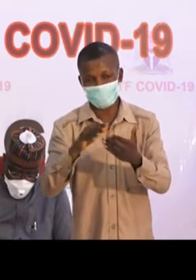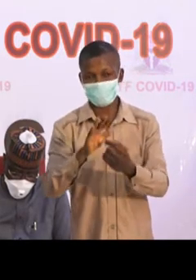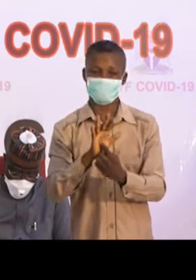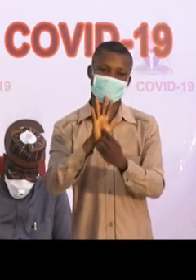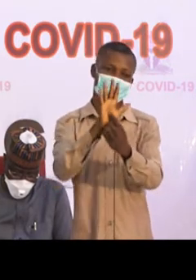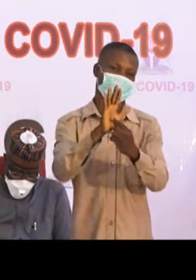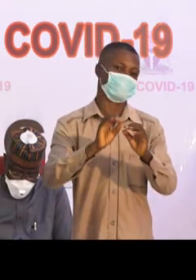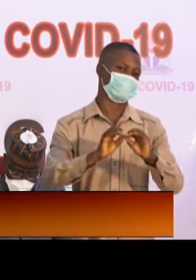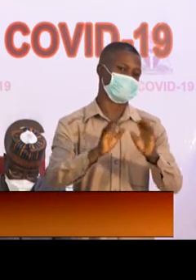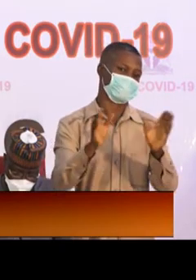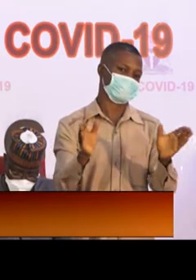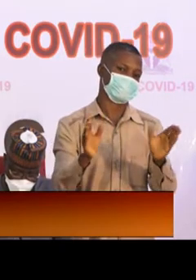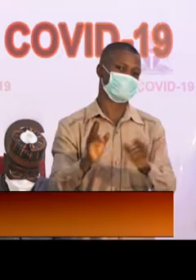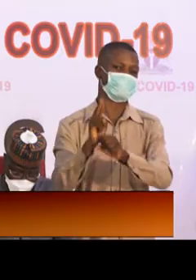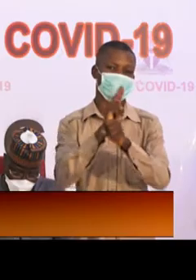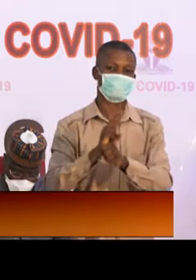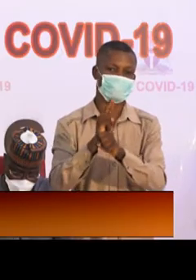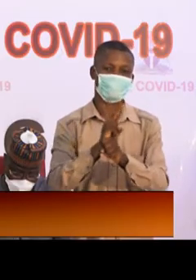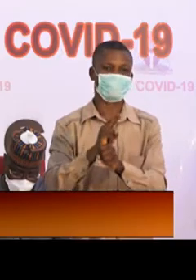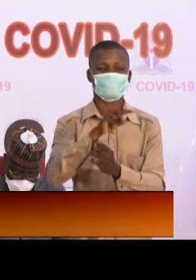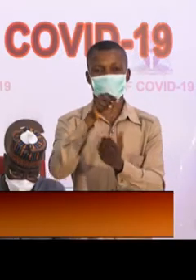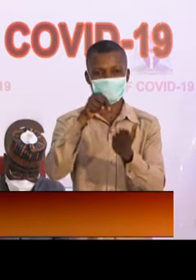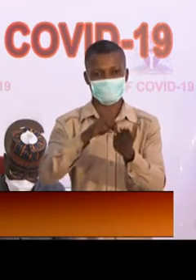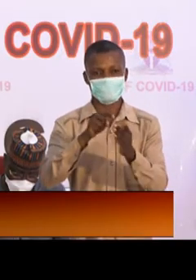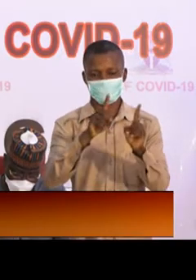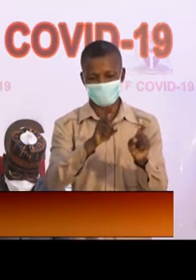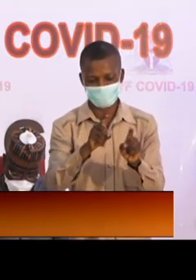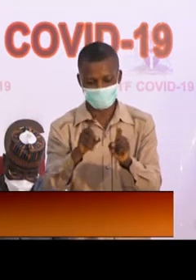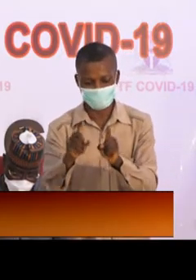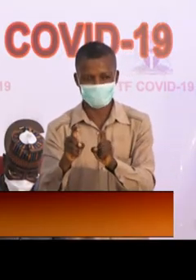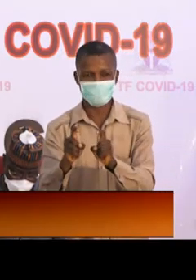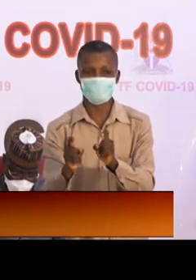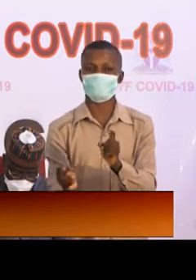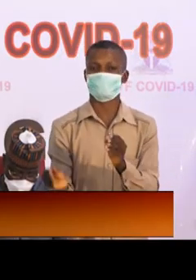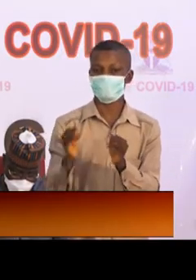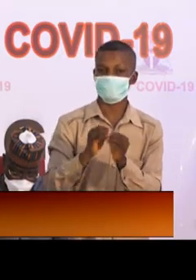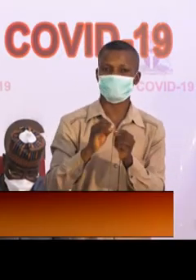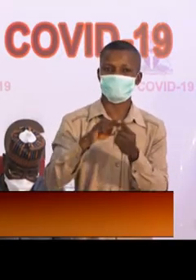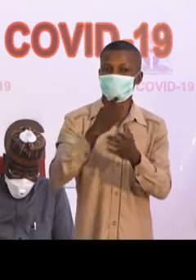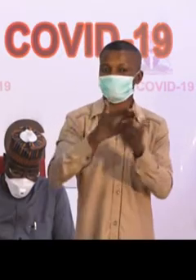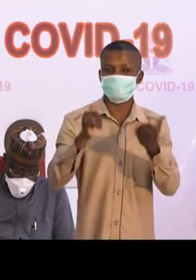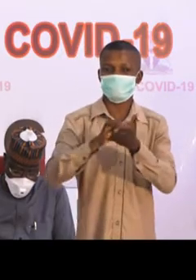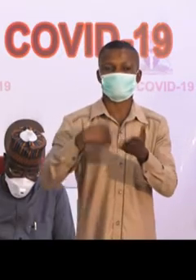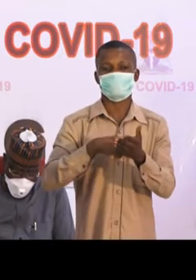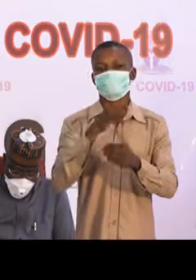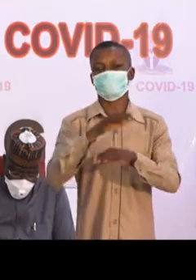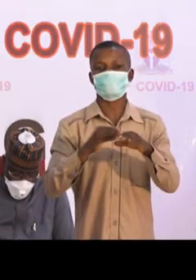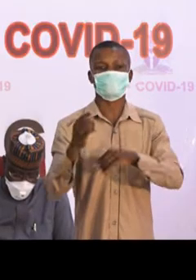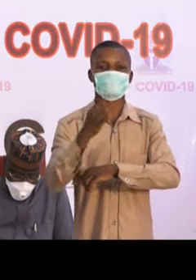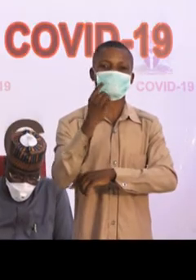shown, using this PCR test, in addition to something we call viral culture day-to-day,